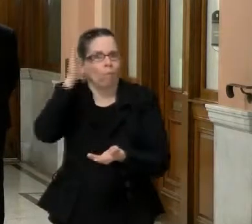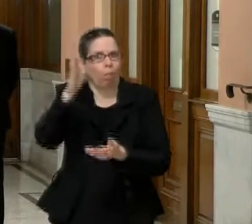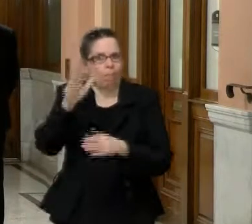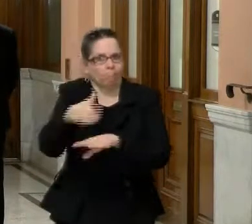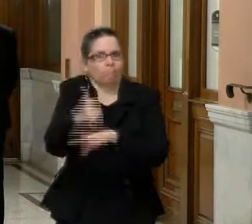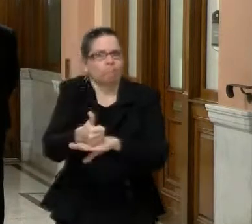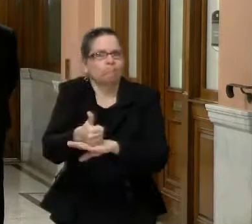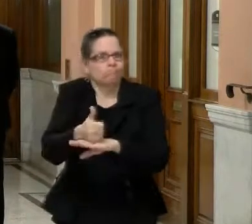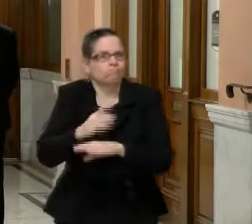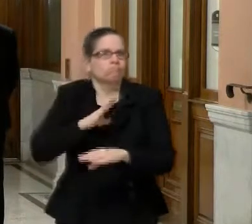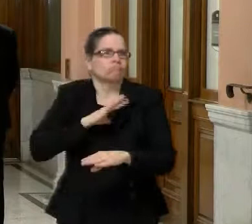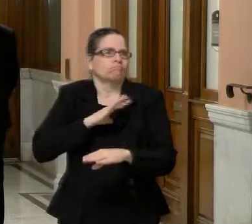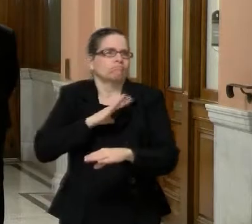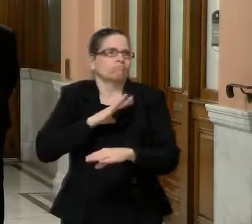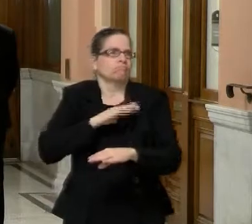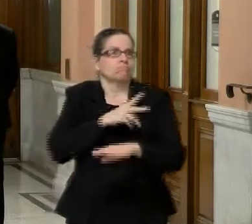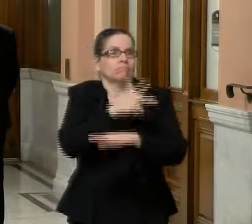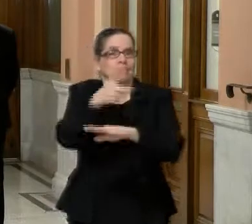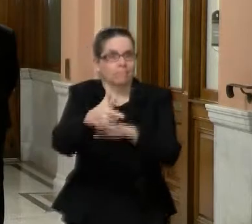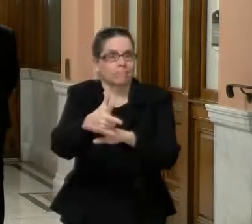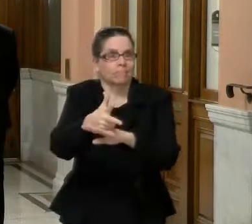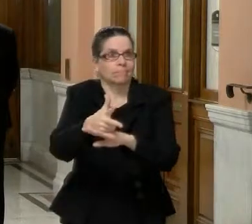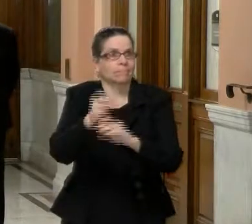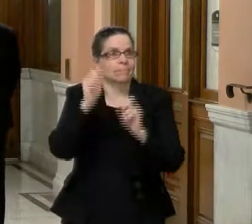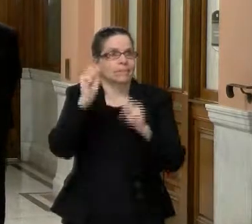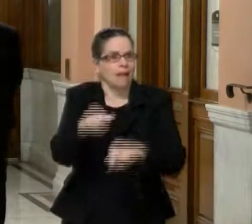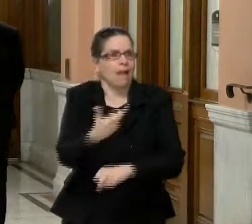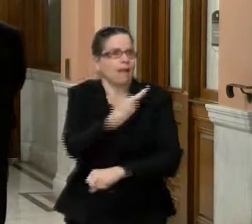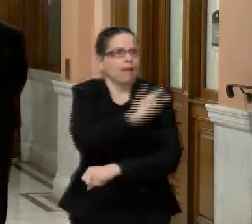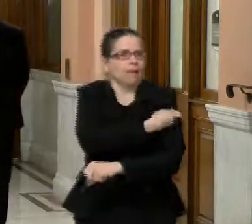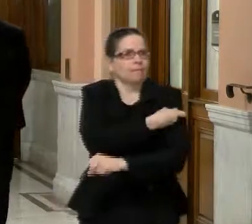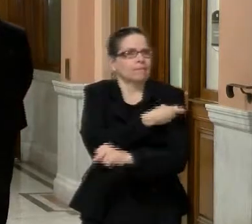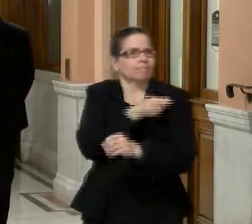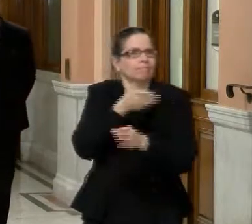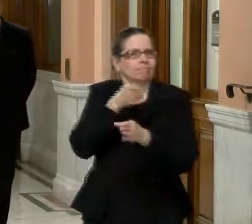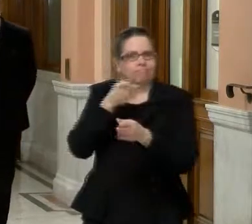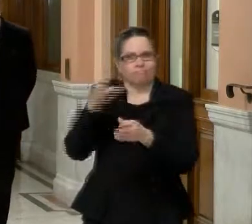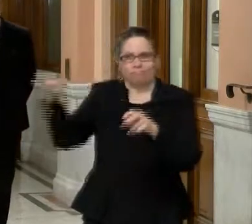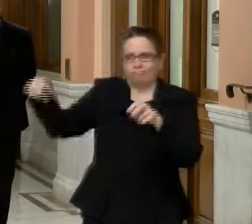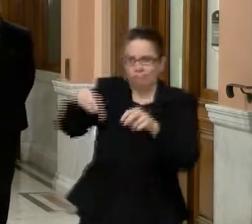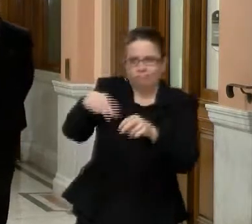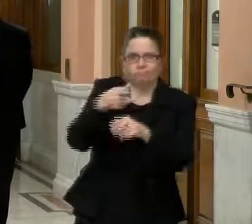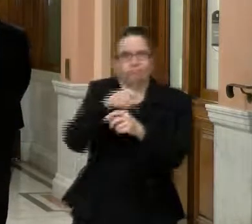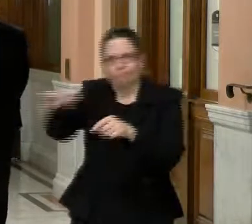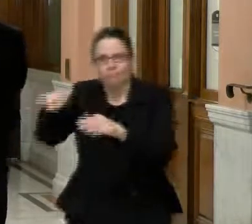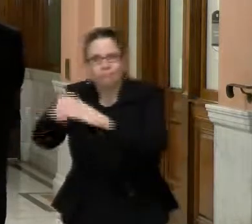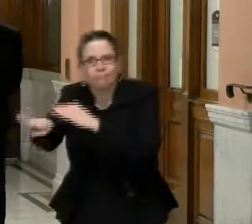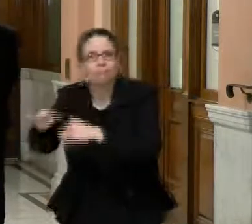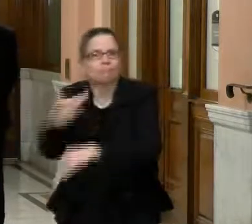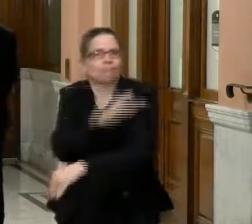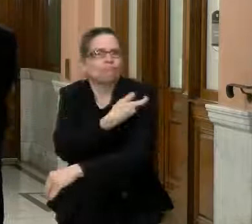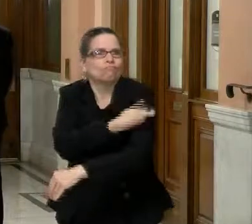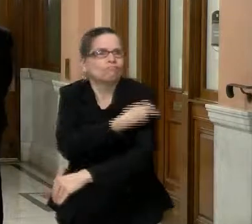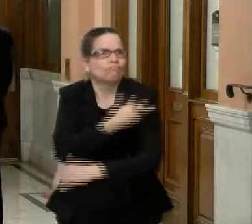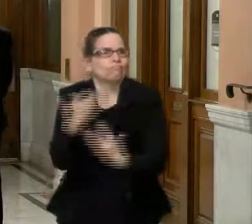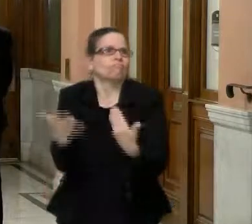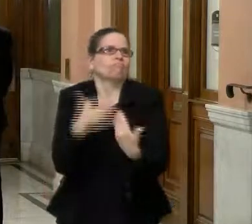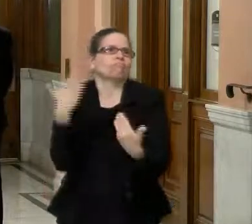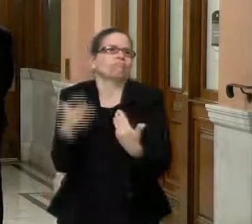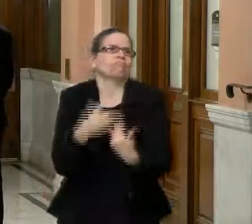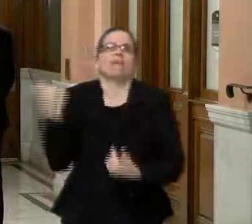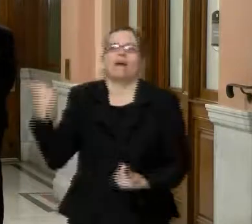in arms, that's what we're all about right now. Um, and I think that there's a feeling that, um,